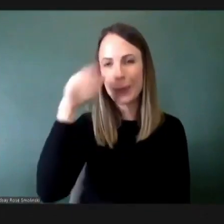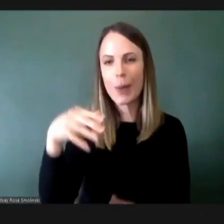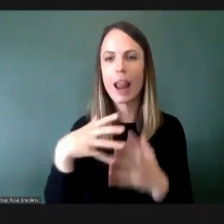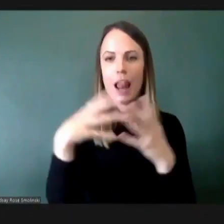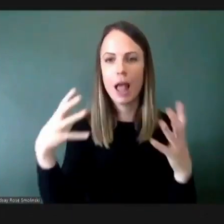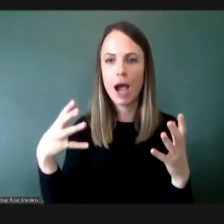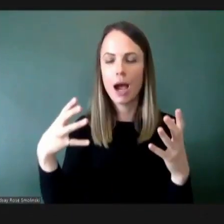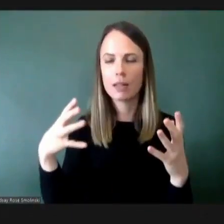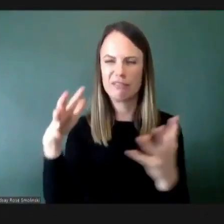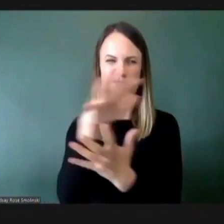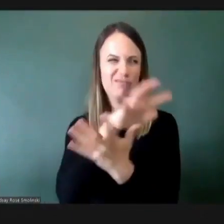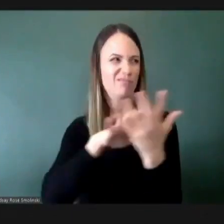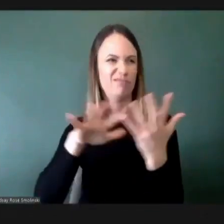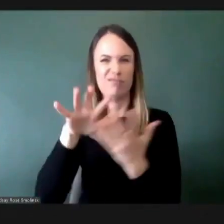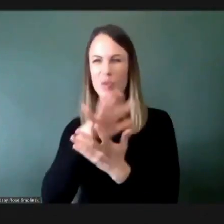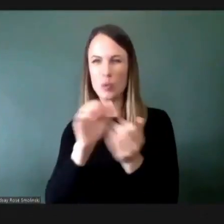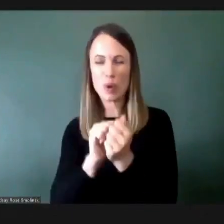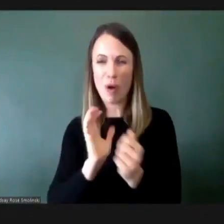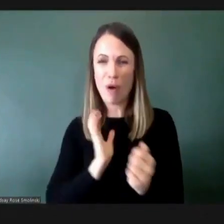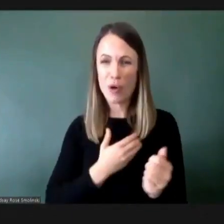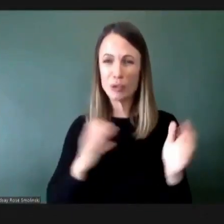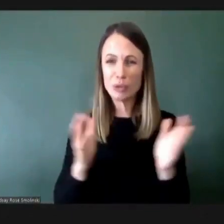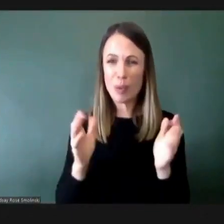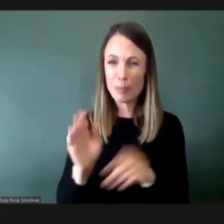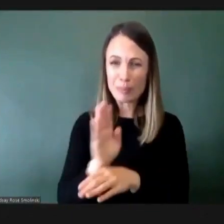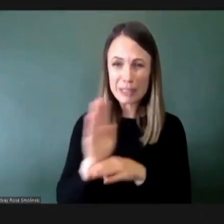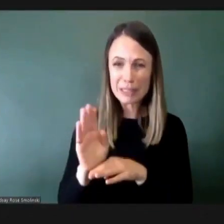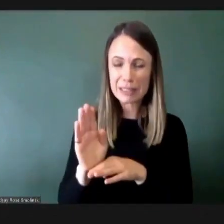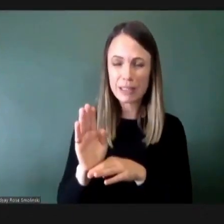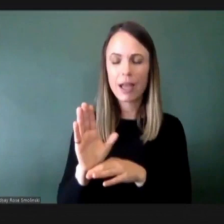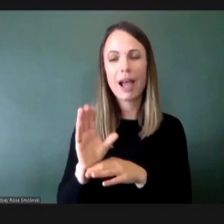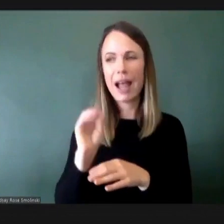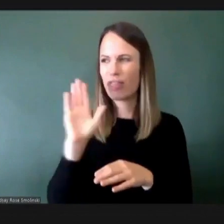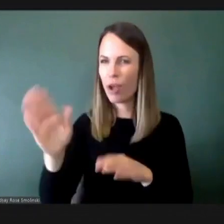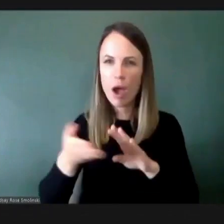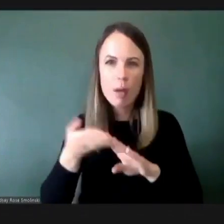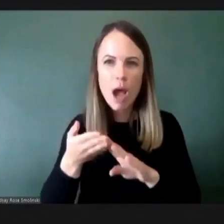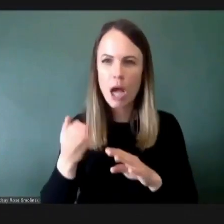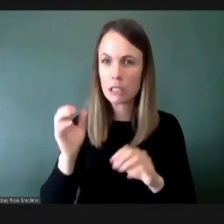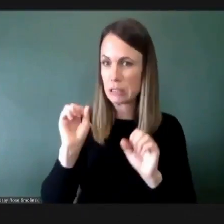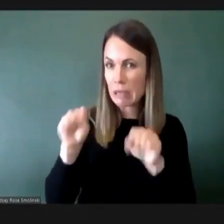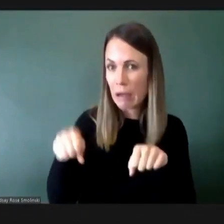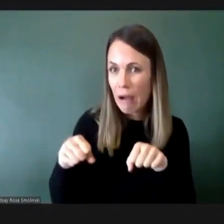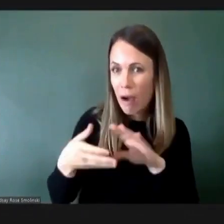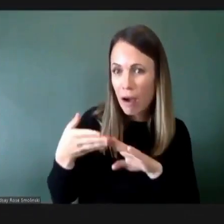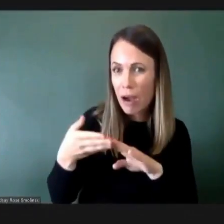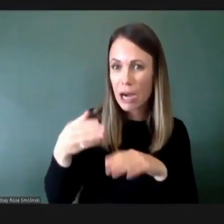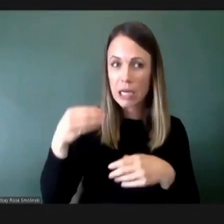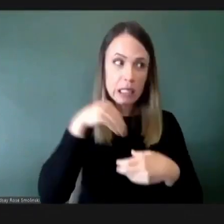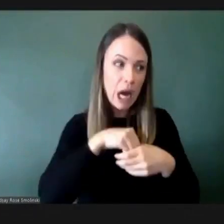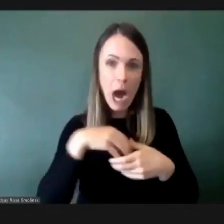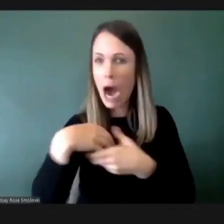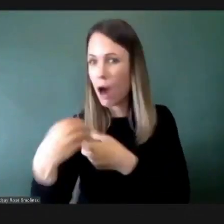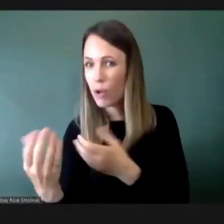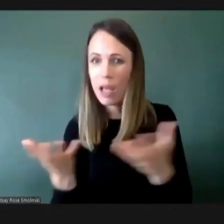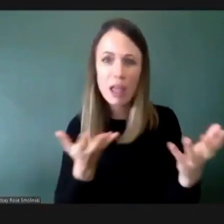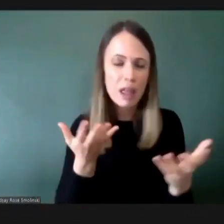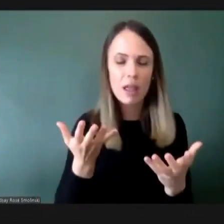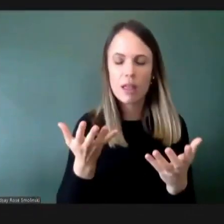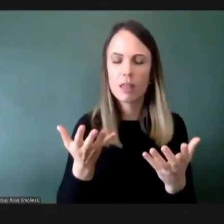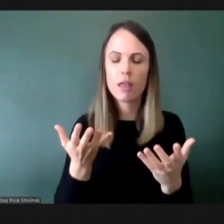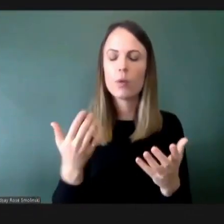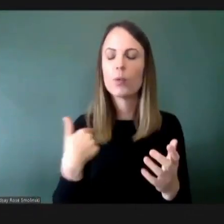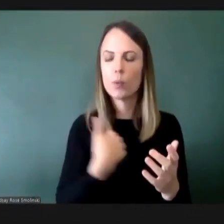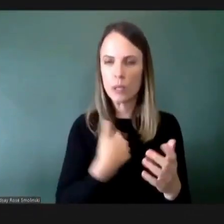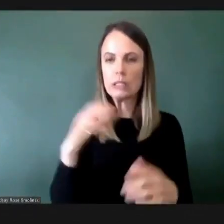lot of confusion with our small businesses and their operations and whether or not they can operate indoors and outdoors. And so